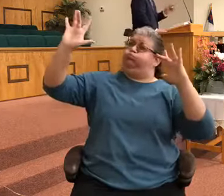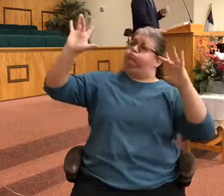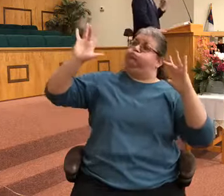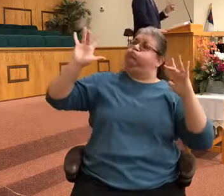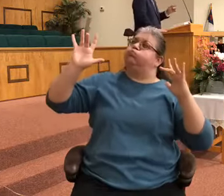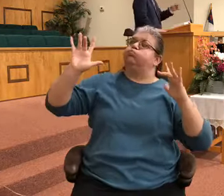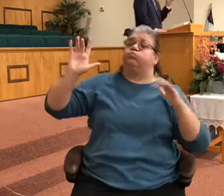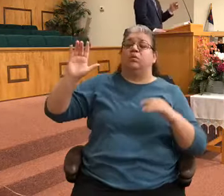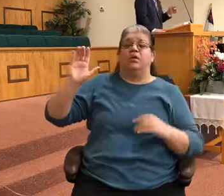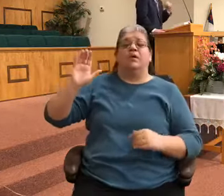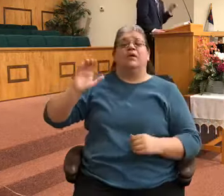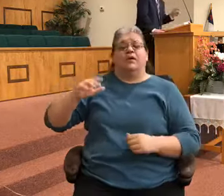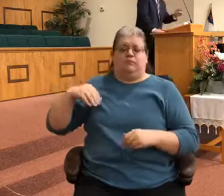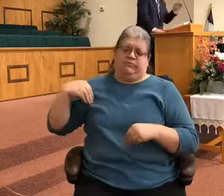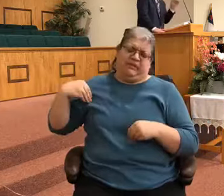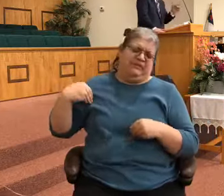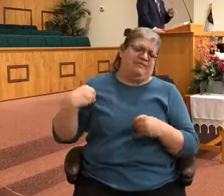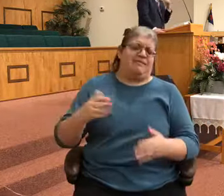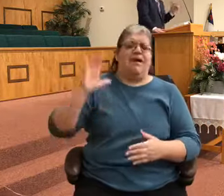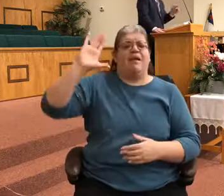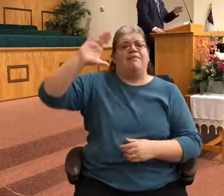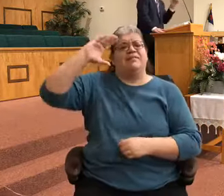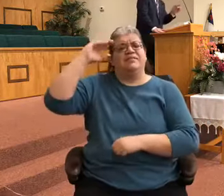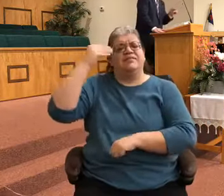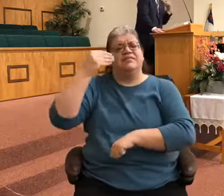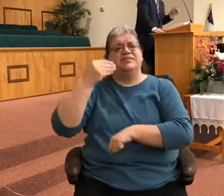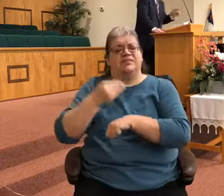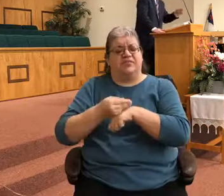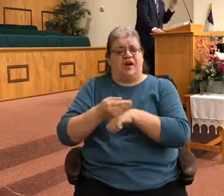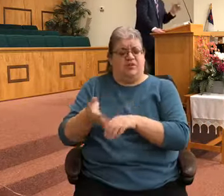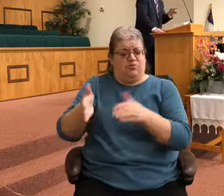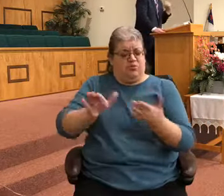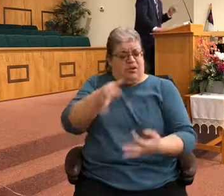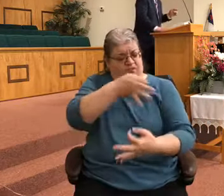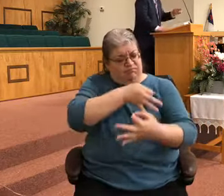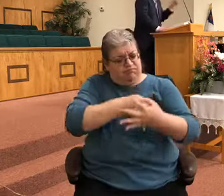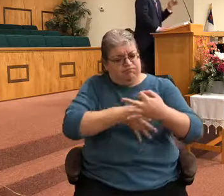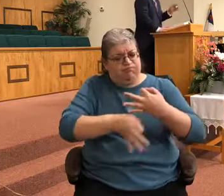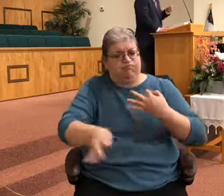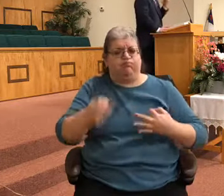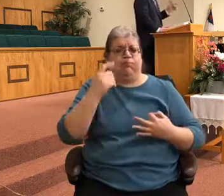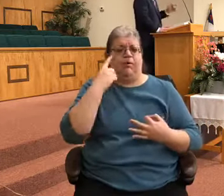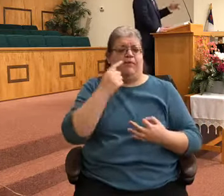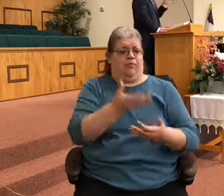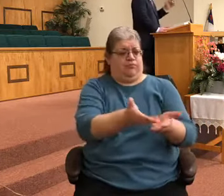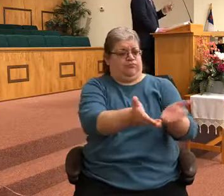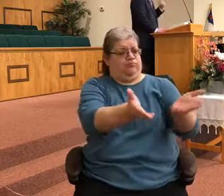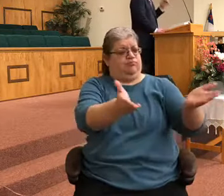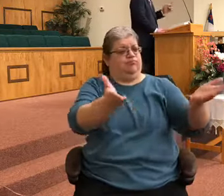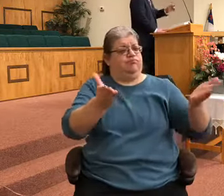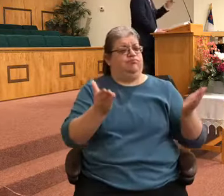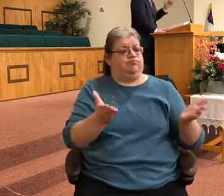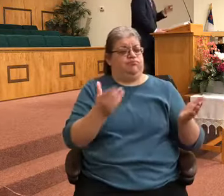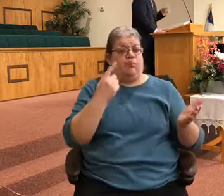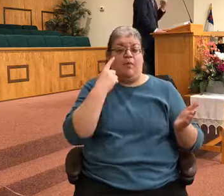gave His Son for man to die And my man redeemed